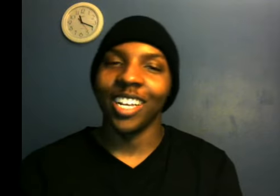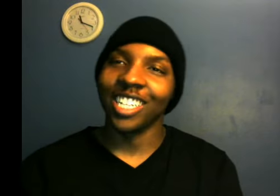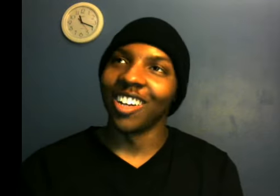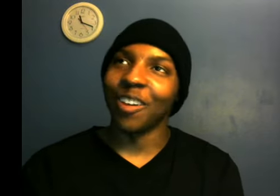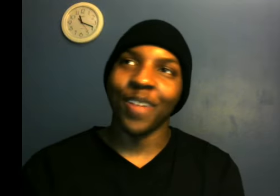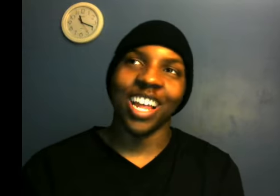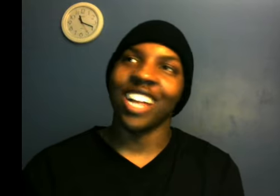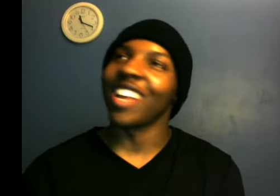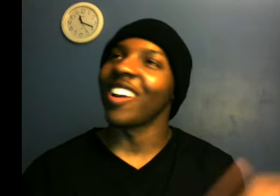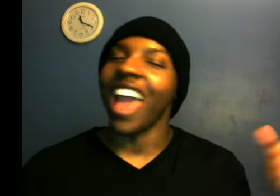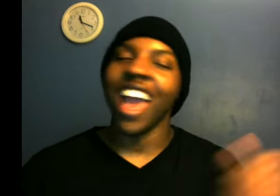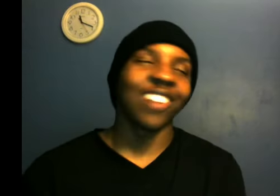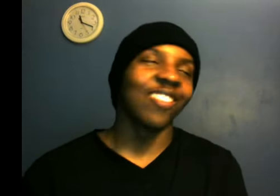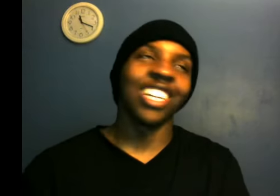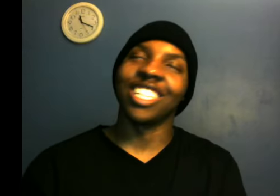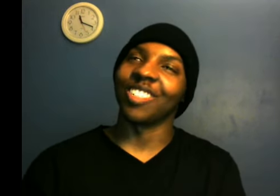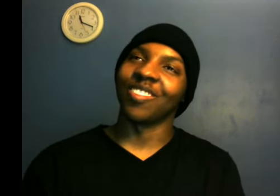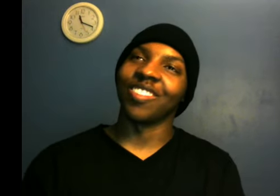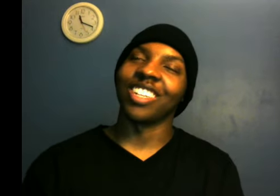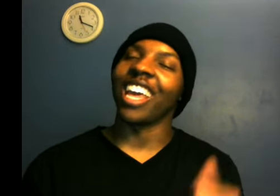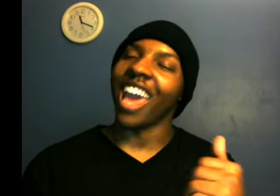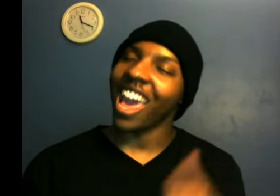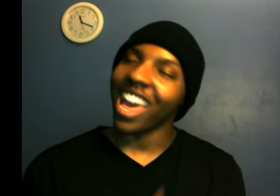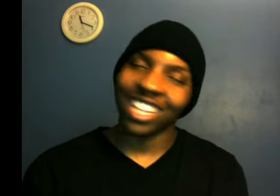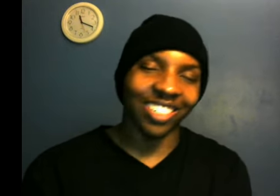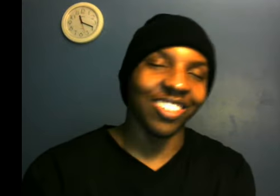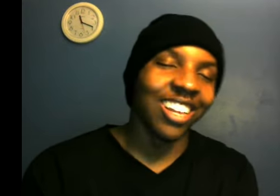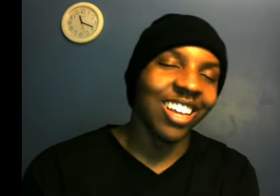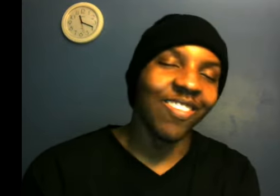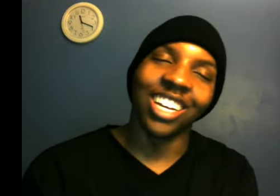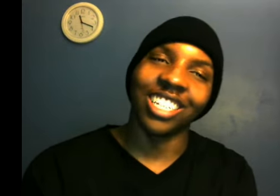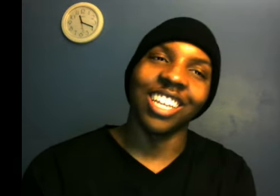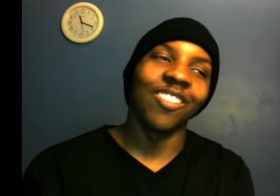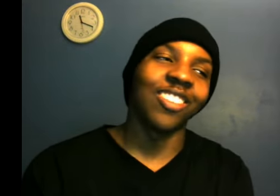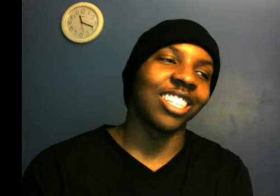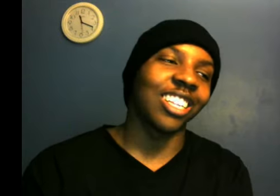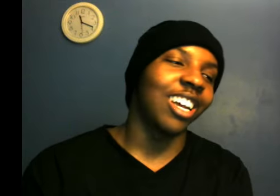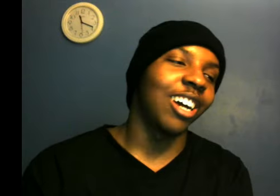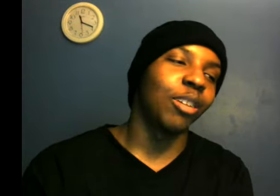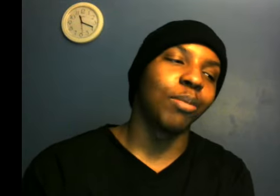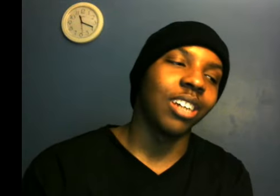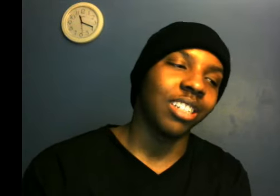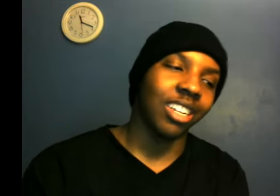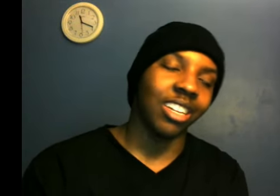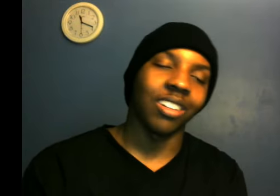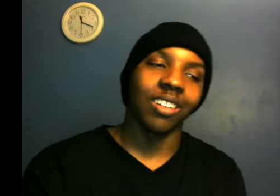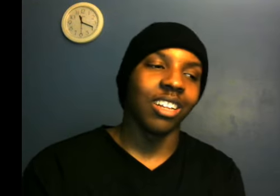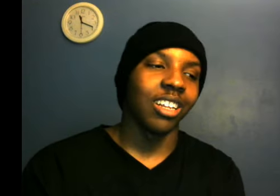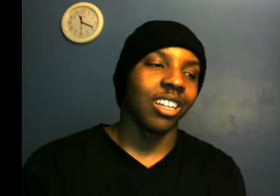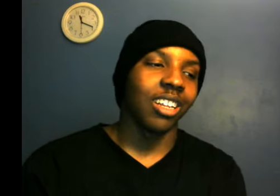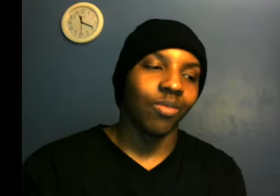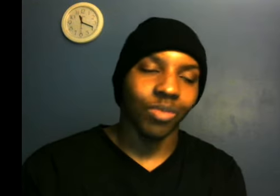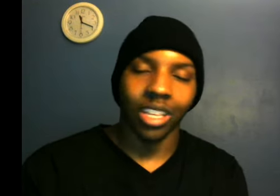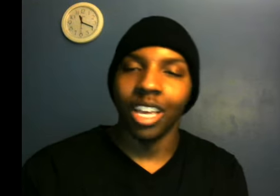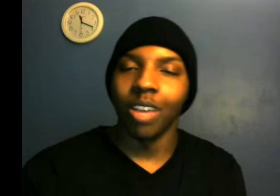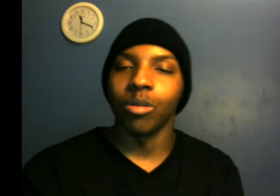he's gone man. They had to release him. They had to because he was underproductive. He was